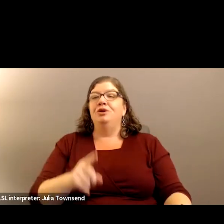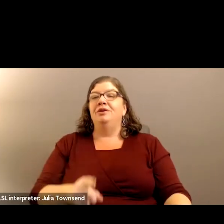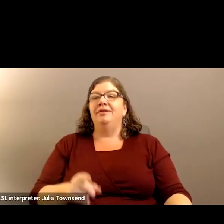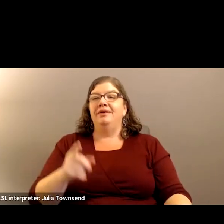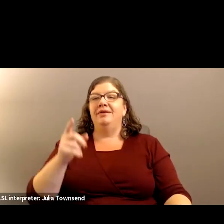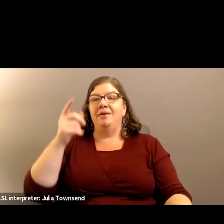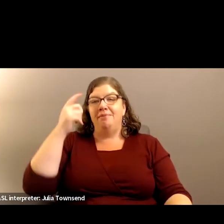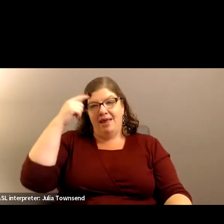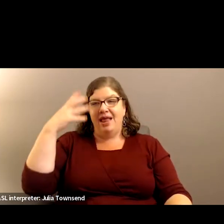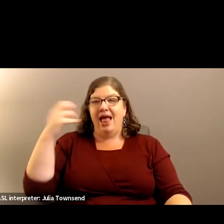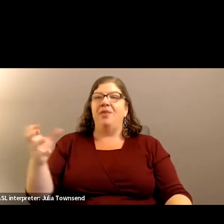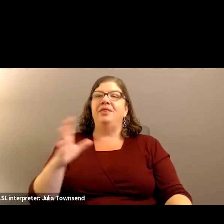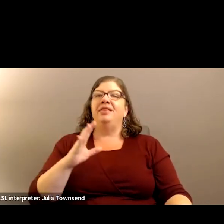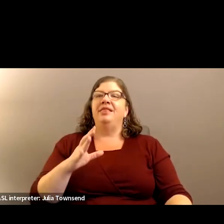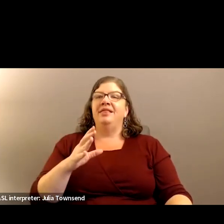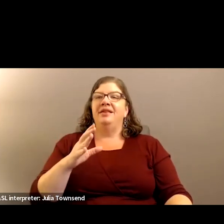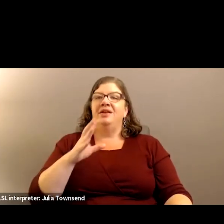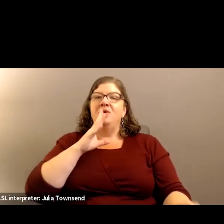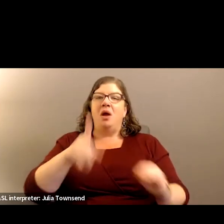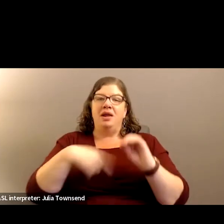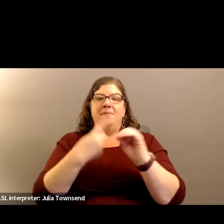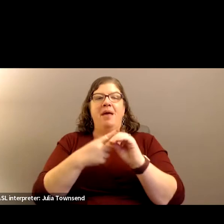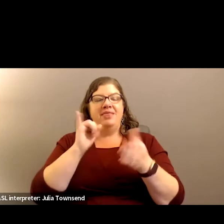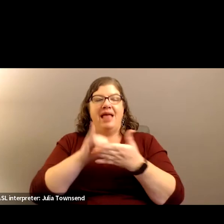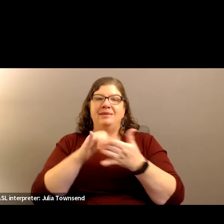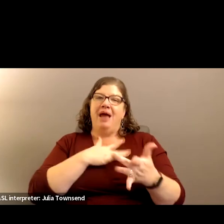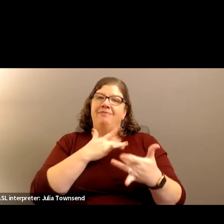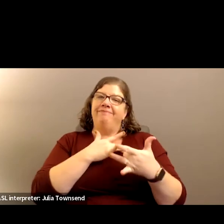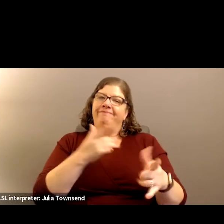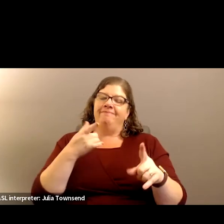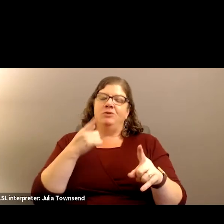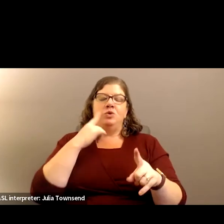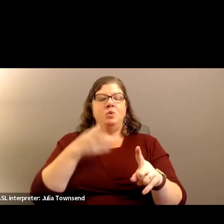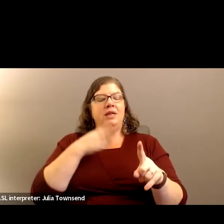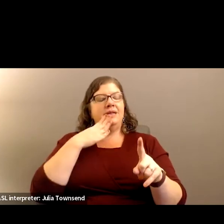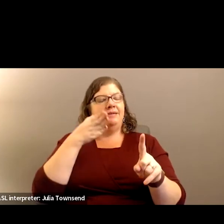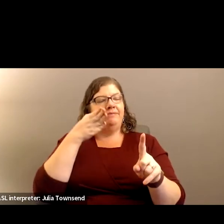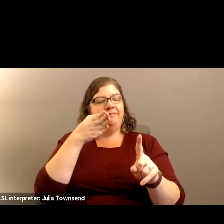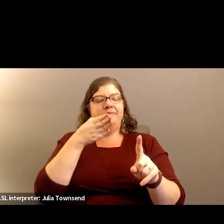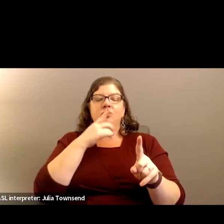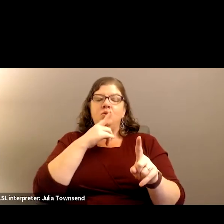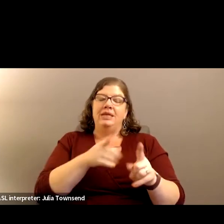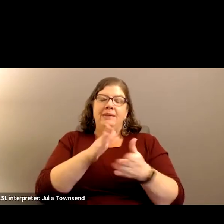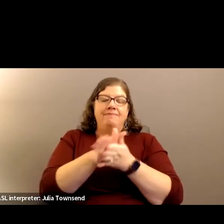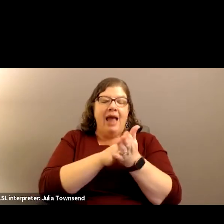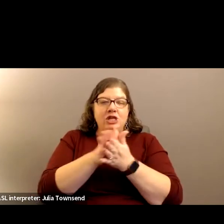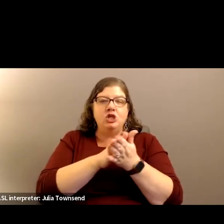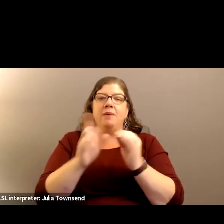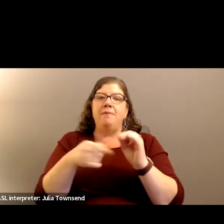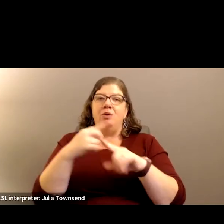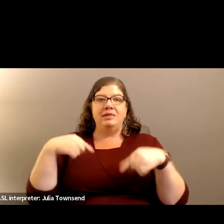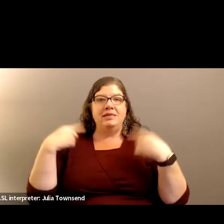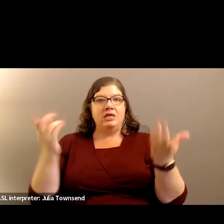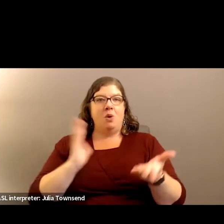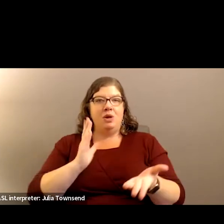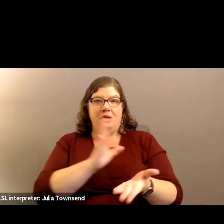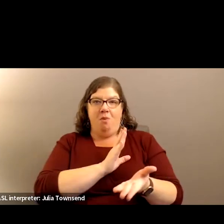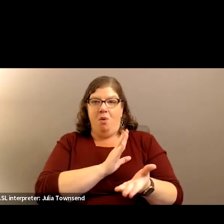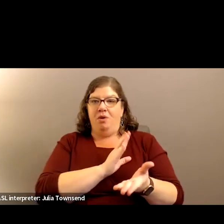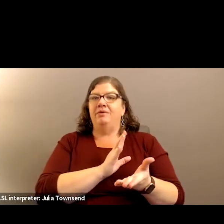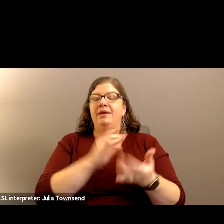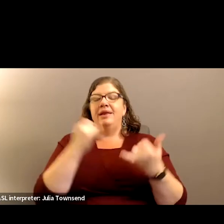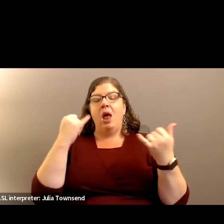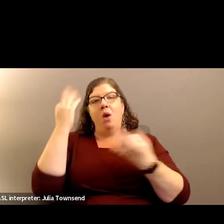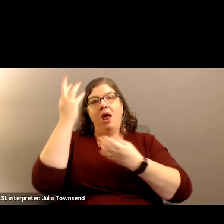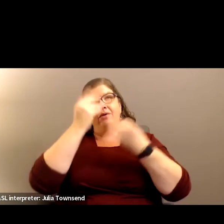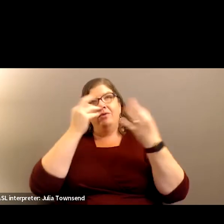about mental health. Pretty typical. This was something that I was passionate about since the beginning of my time on the board. And now that I've taken the